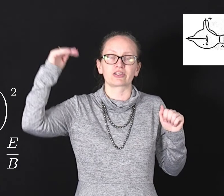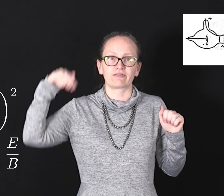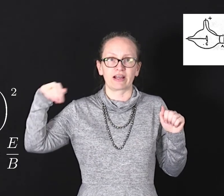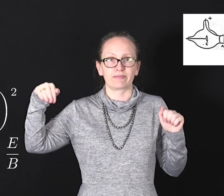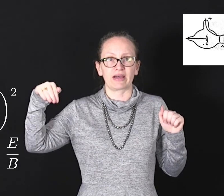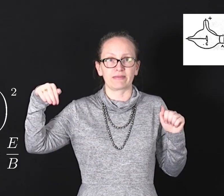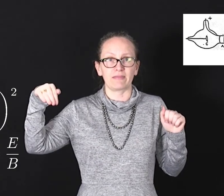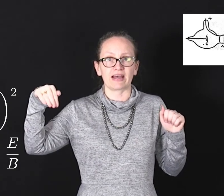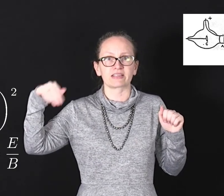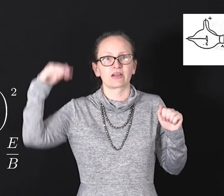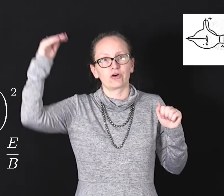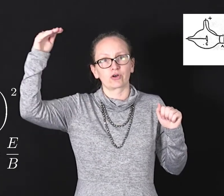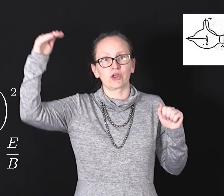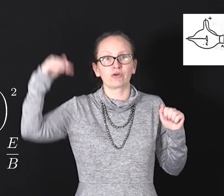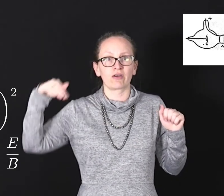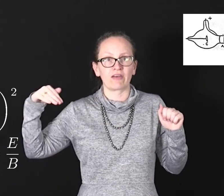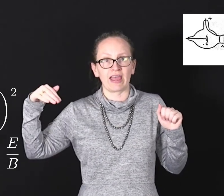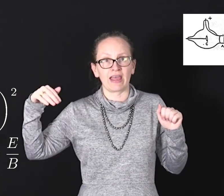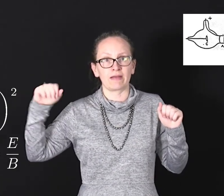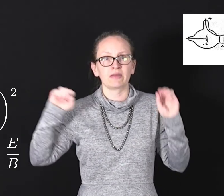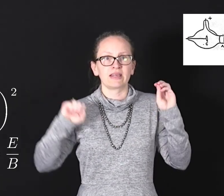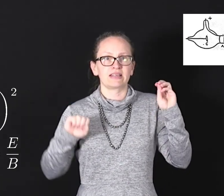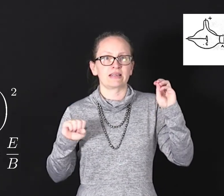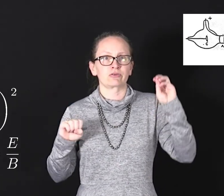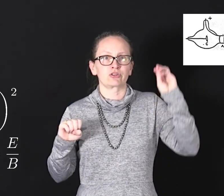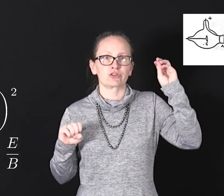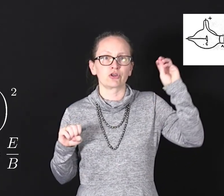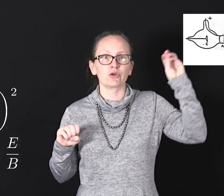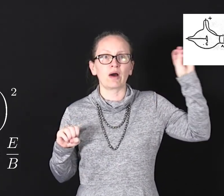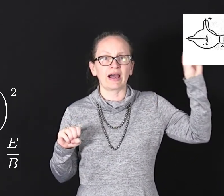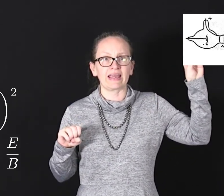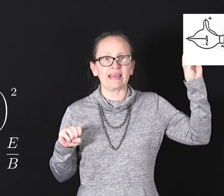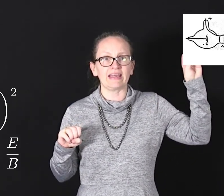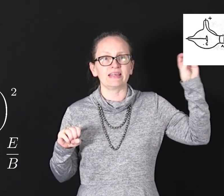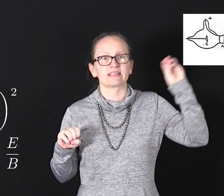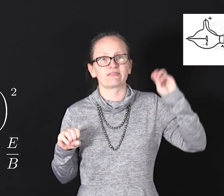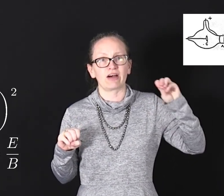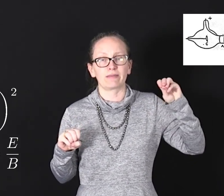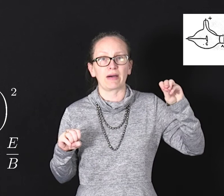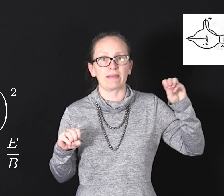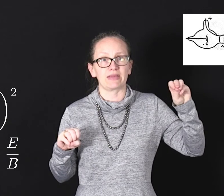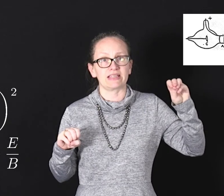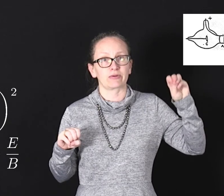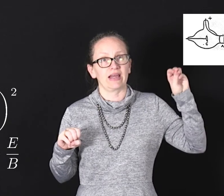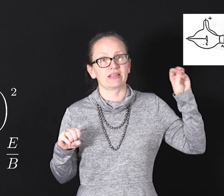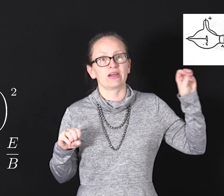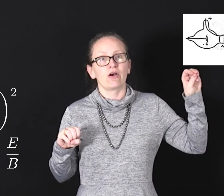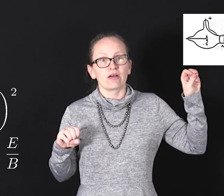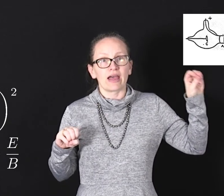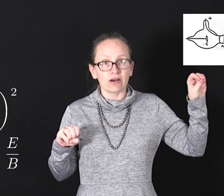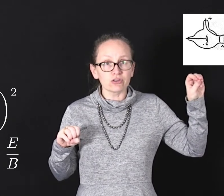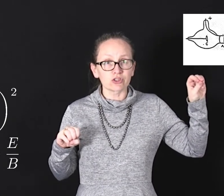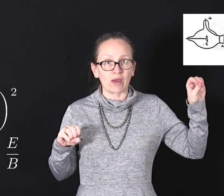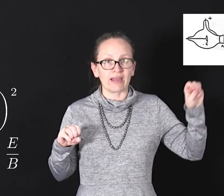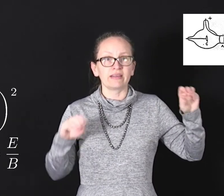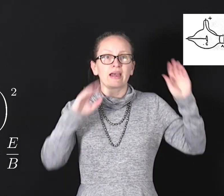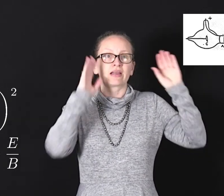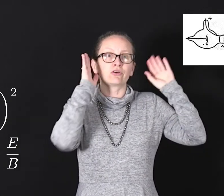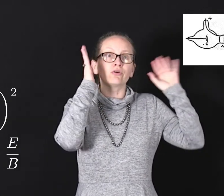divided by the mass or Q over m is equal to 2ye divided by B squared L squared and all